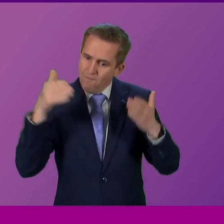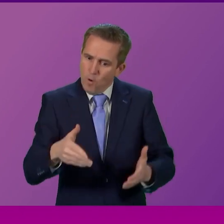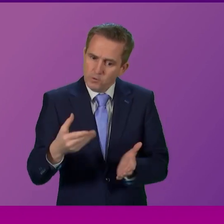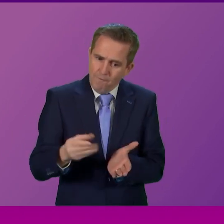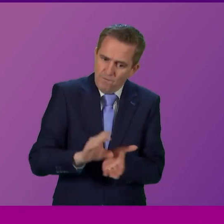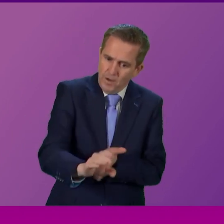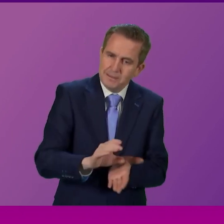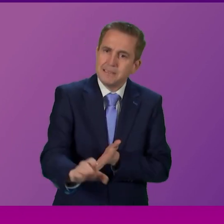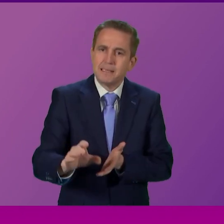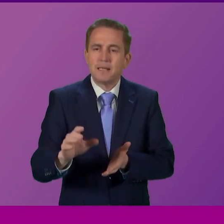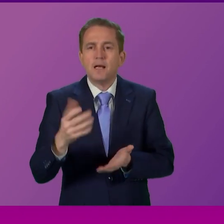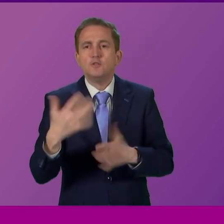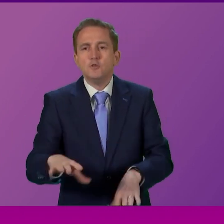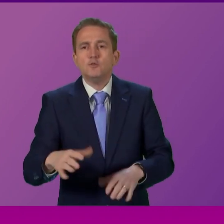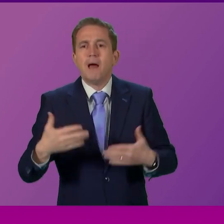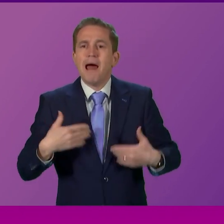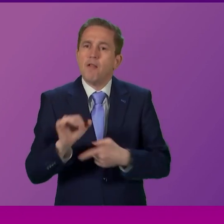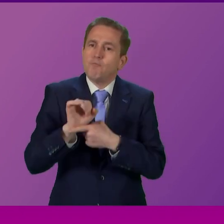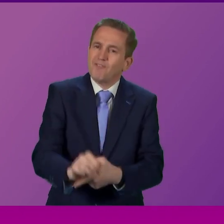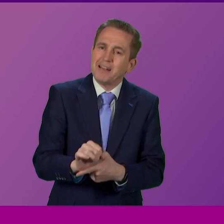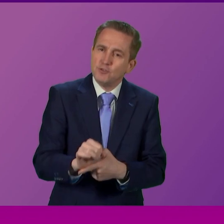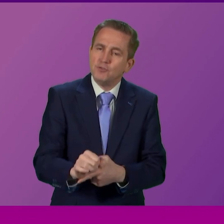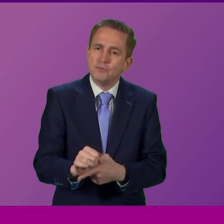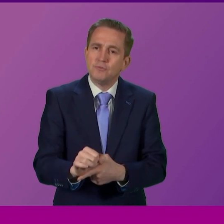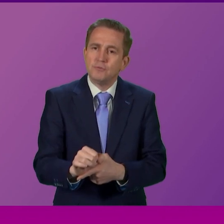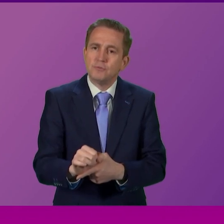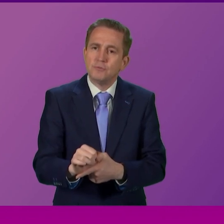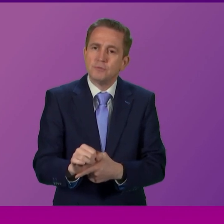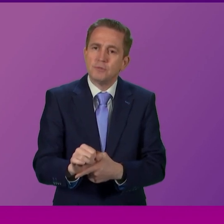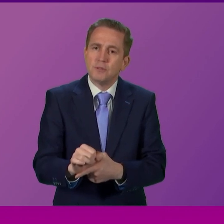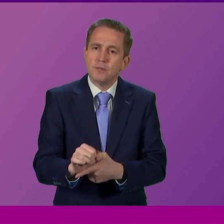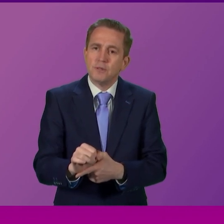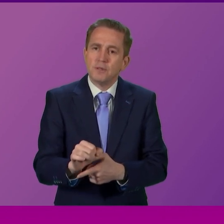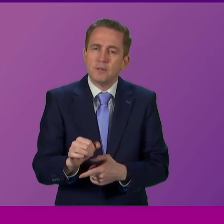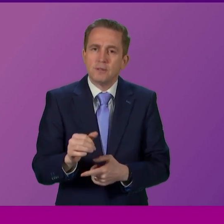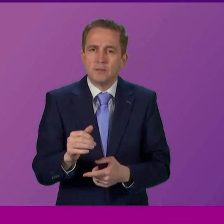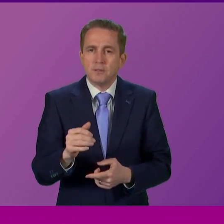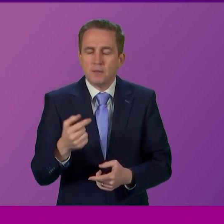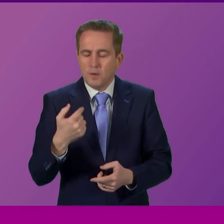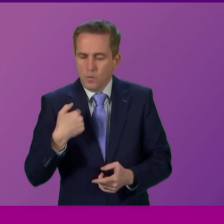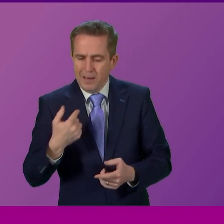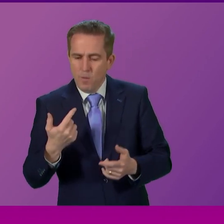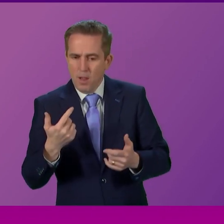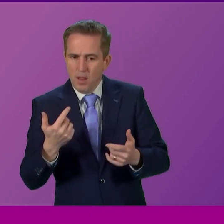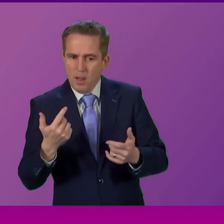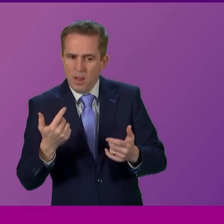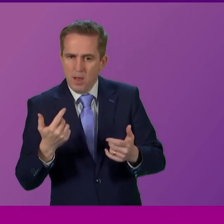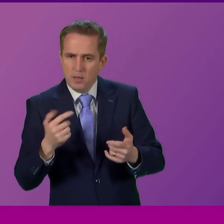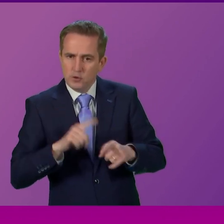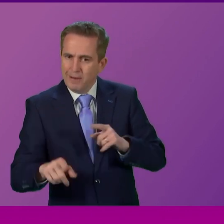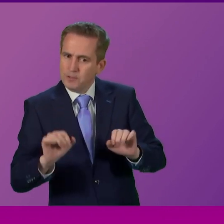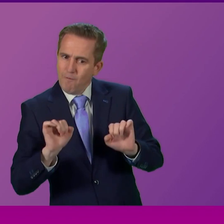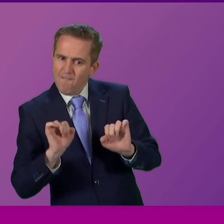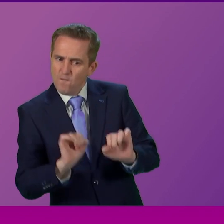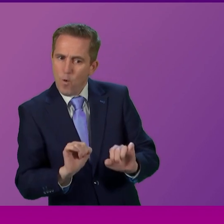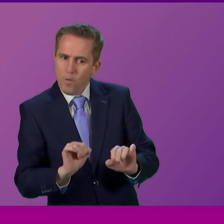towards the preventative agenda i think he's right there can be a temptation and we will avoid this temptation of course but there can be a temptation when